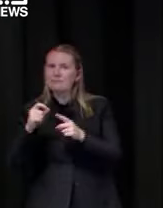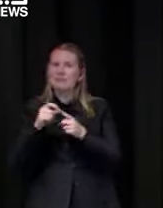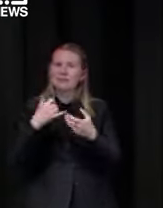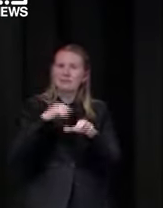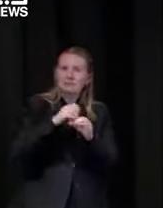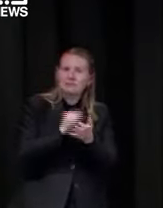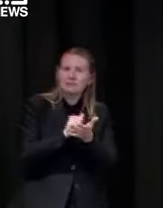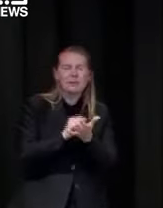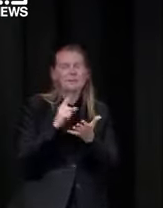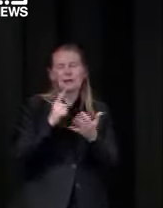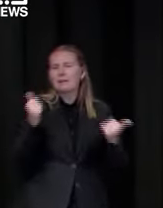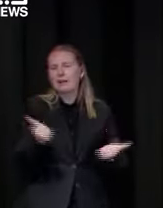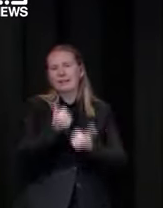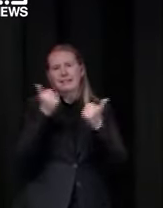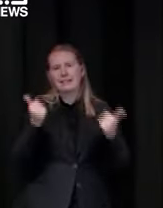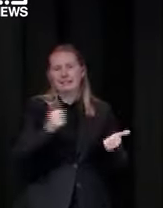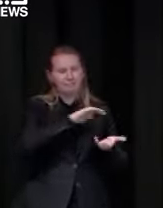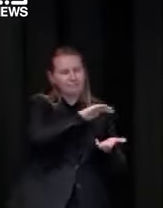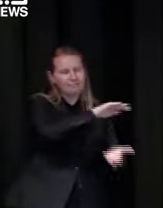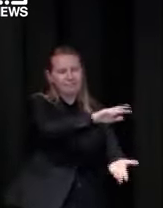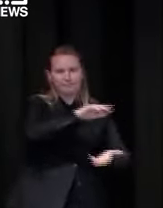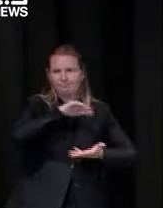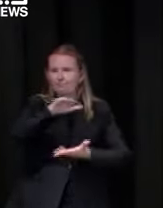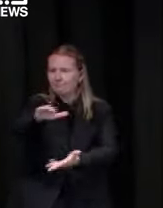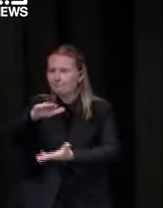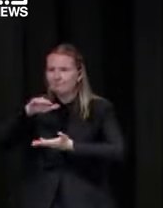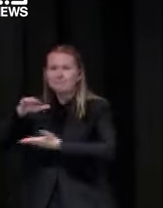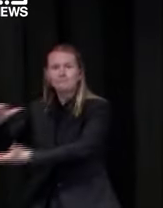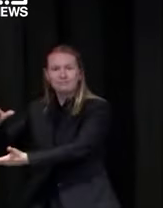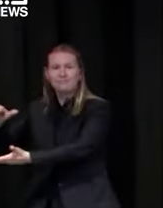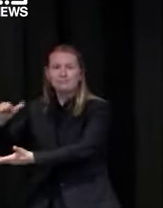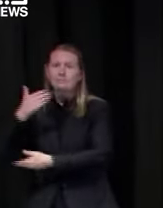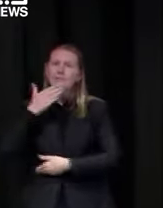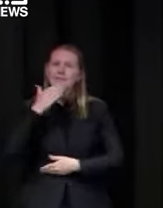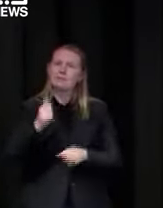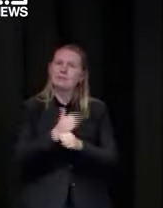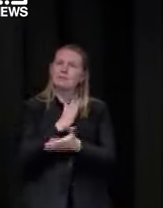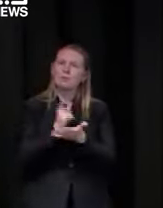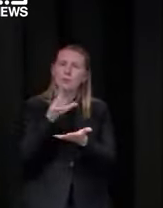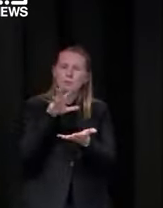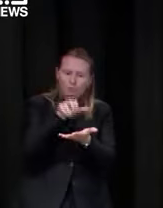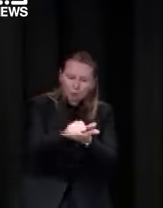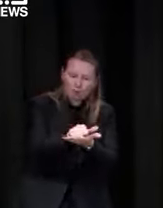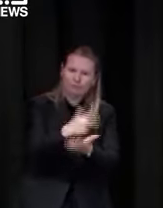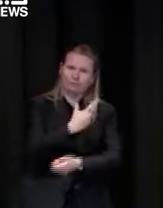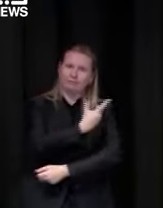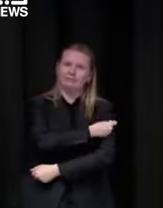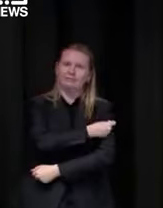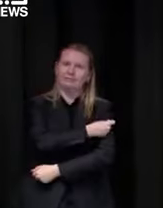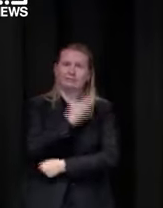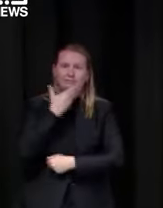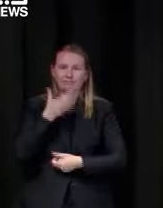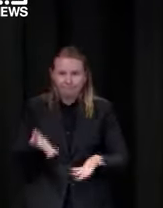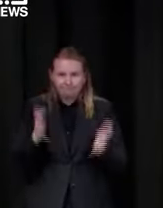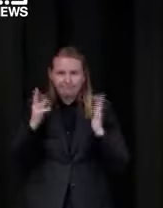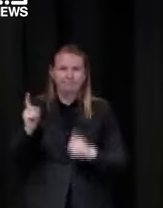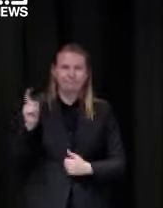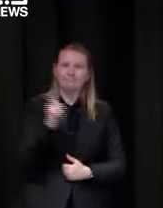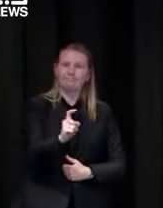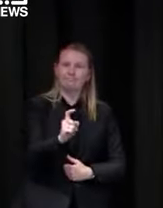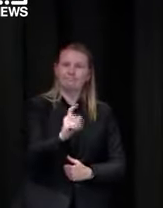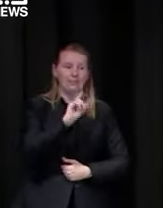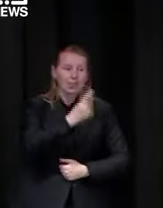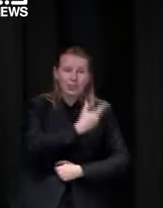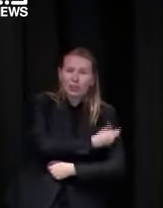clinics please make one of those appointments there are lots of those appointments available and that's how we will be first dose second dose